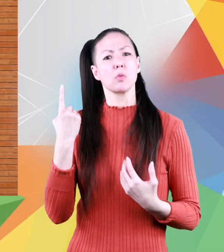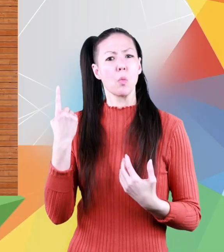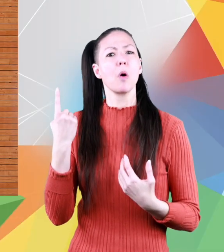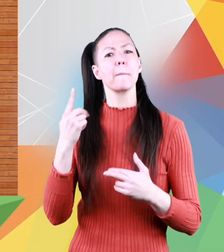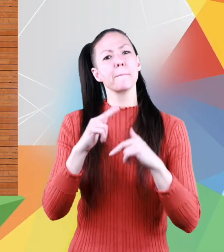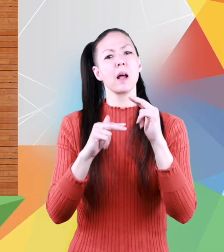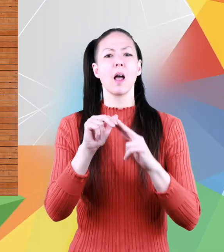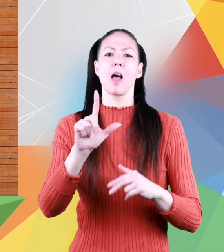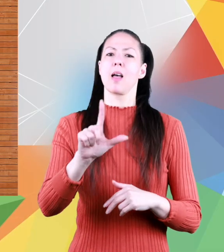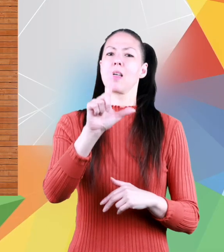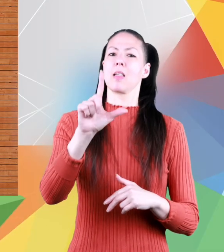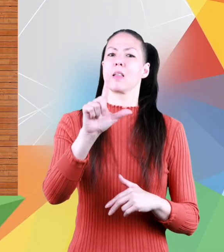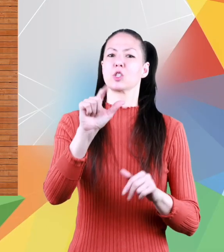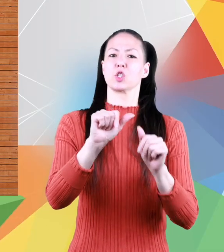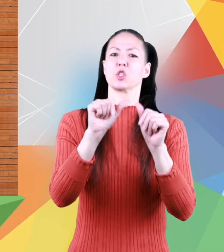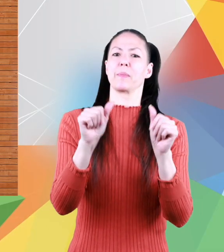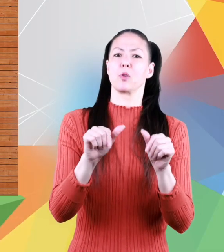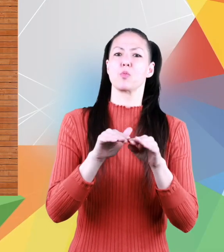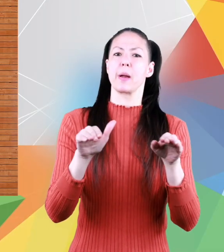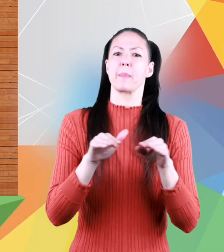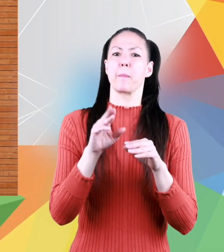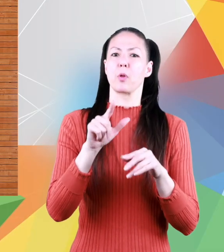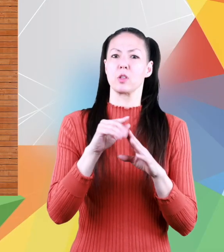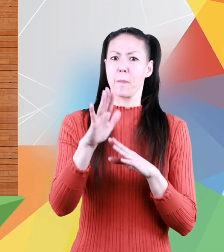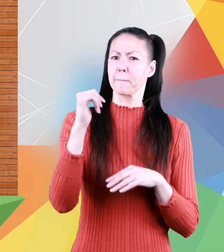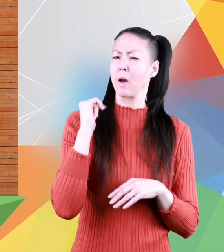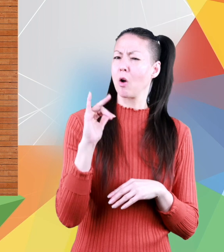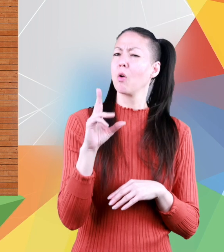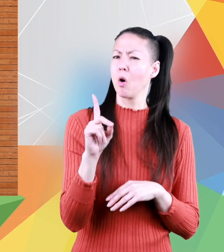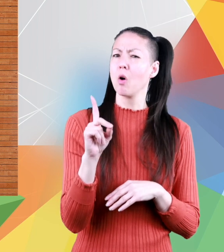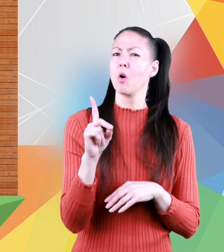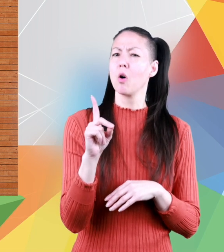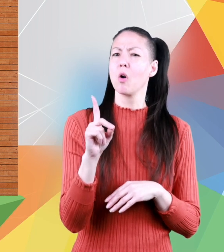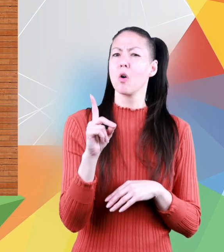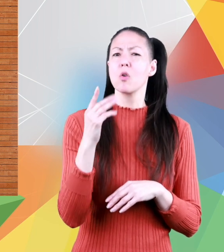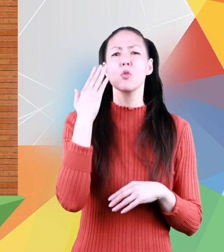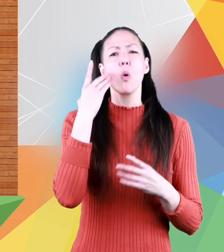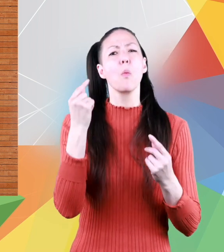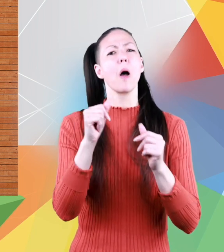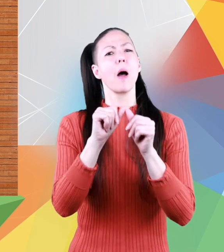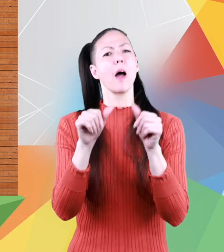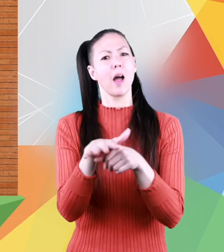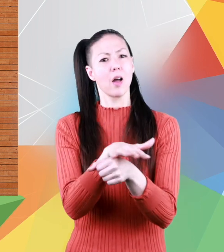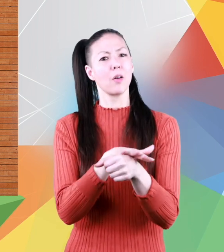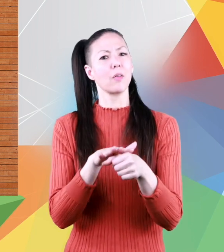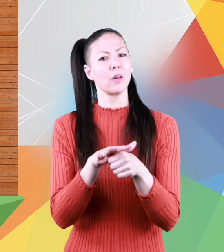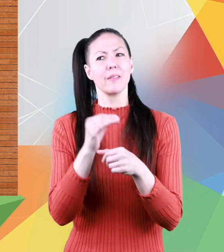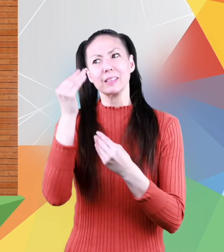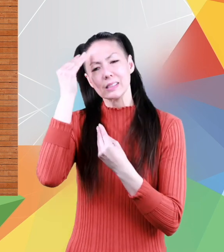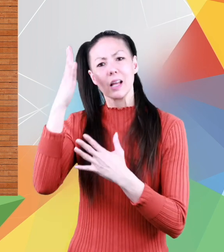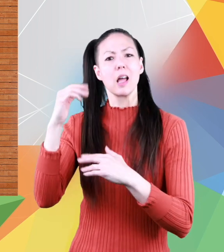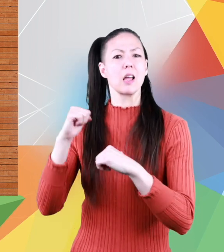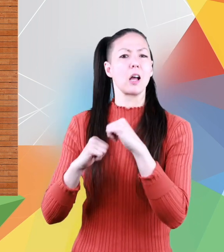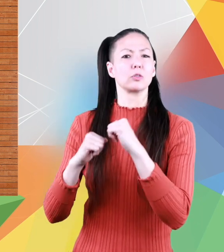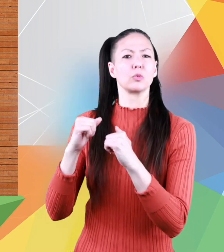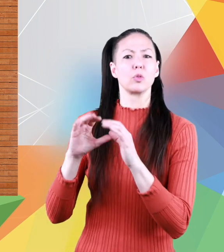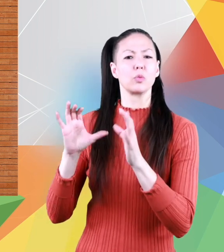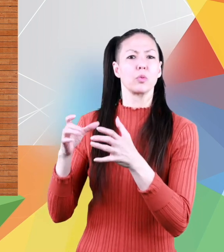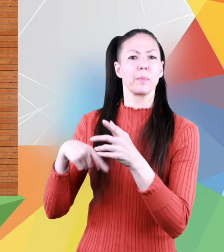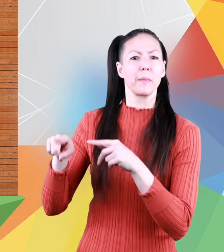build an l-shaped swimming pool in your backyard you would need to know the area of the pool to tell the construction crew if the